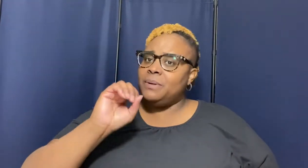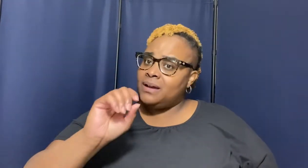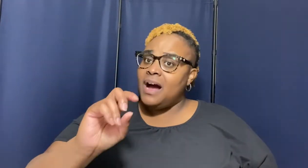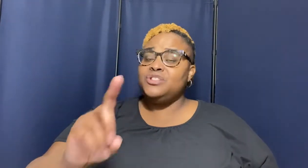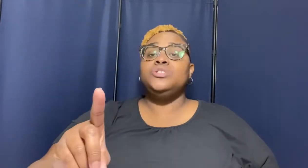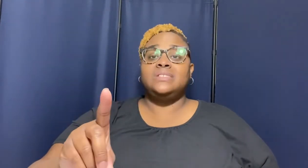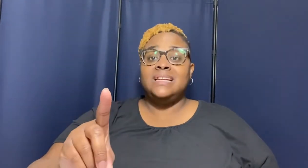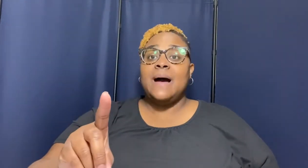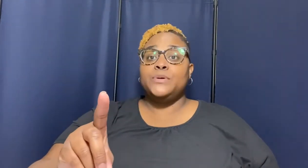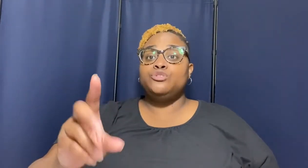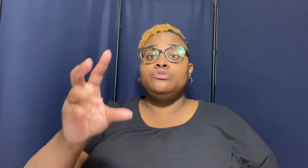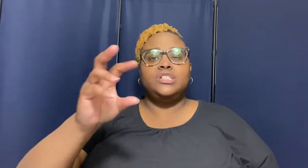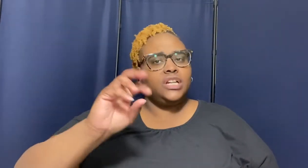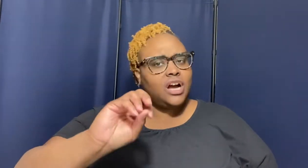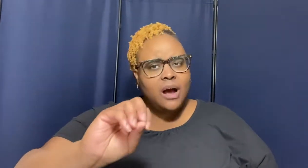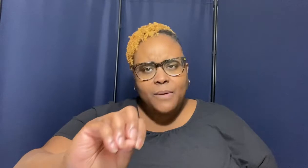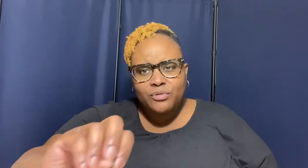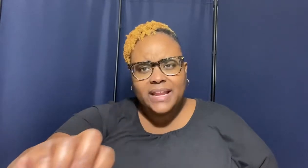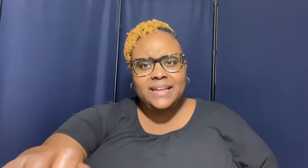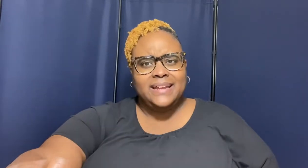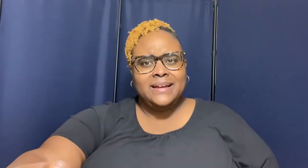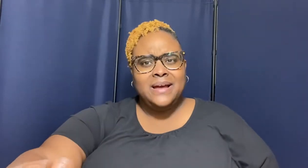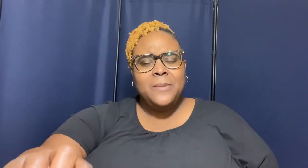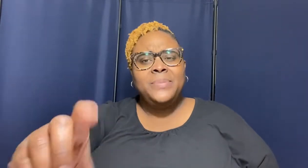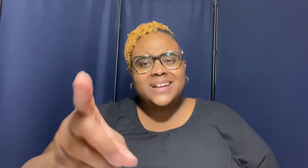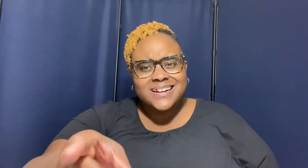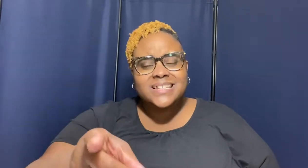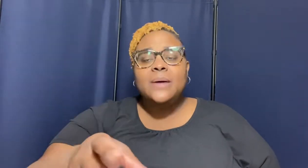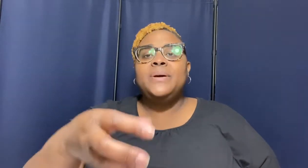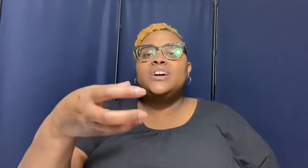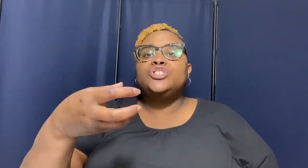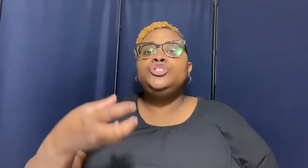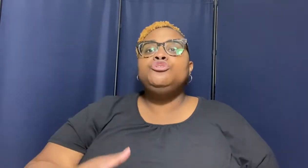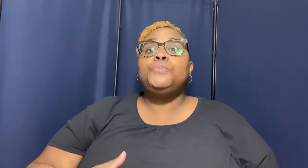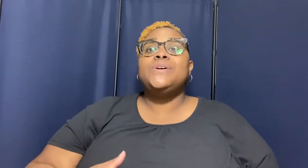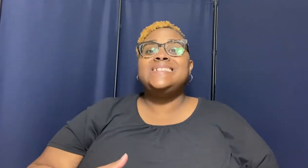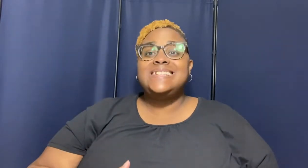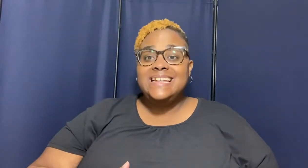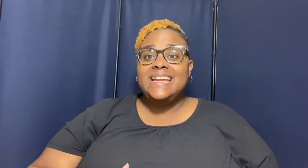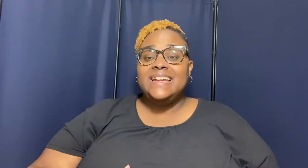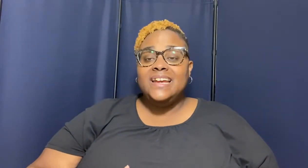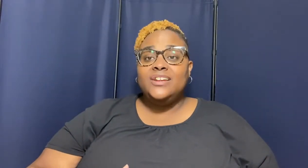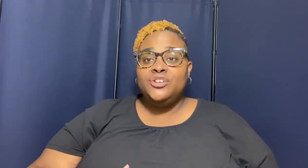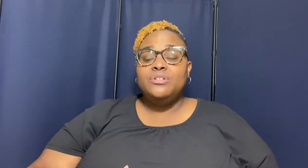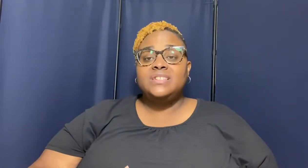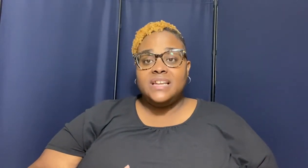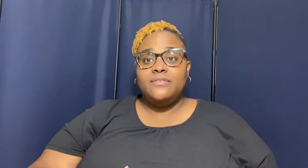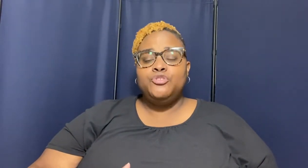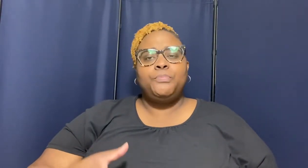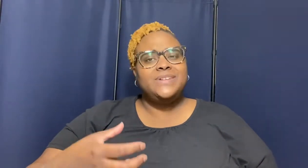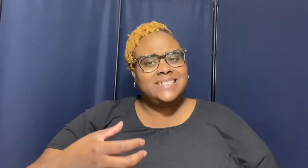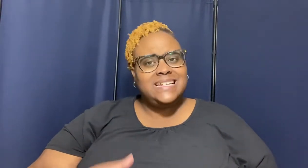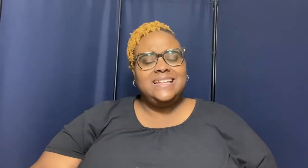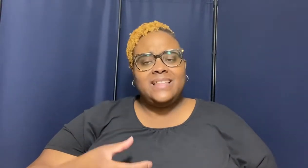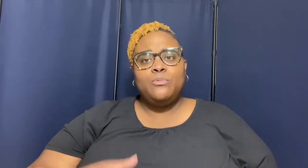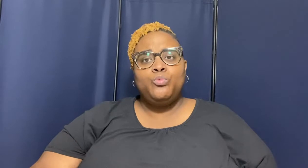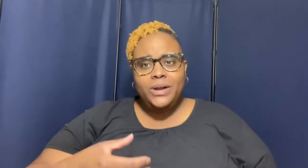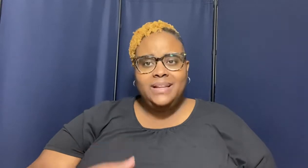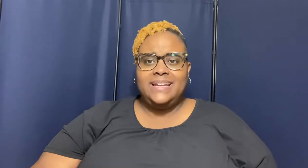god took that opportunity to come on in because because because presented yourself you presented that willingness